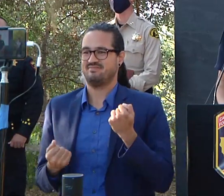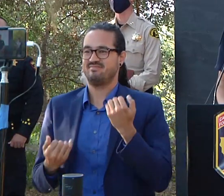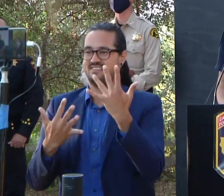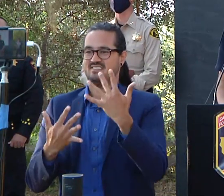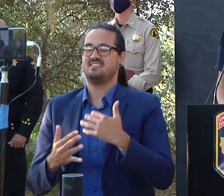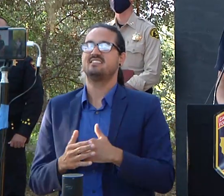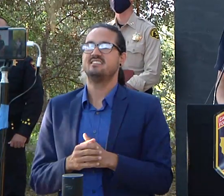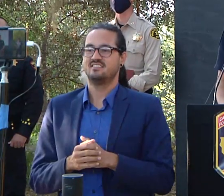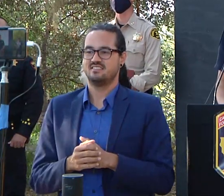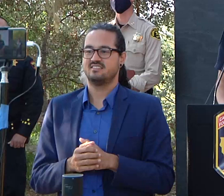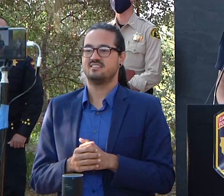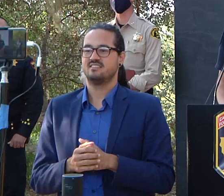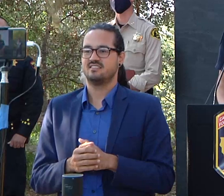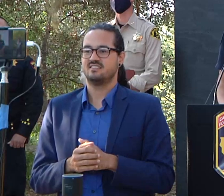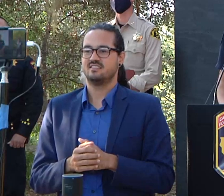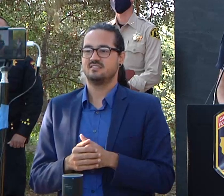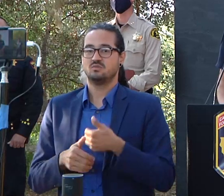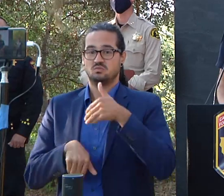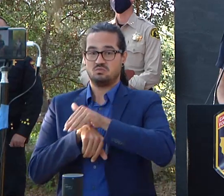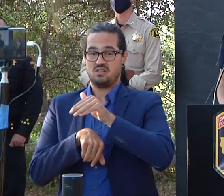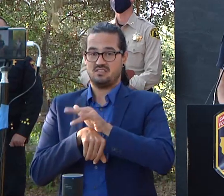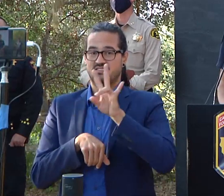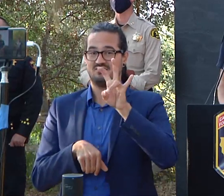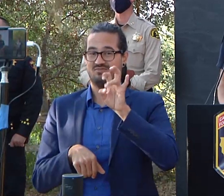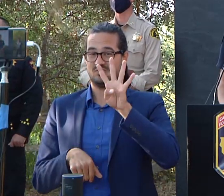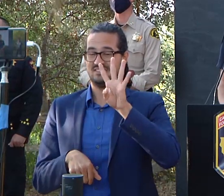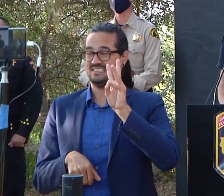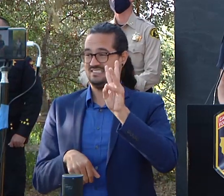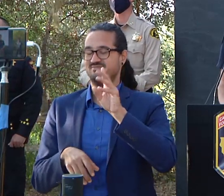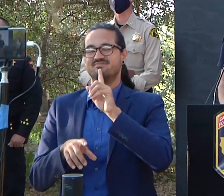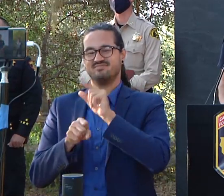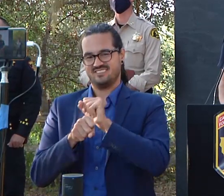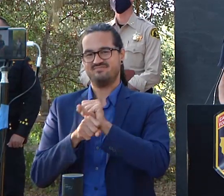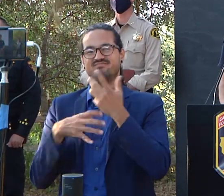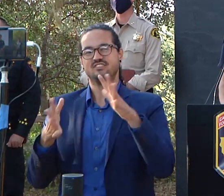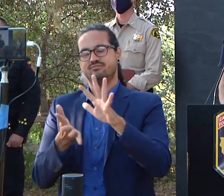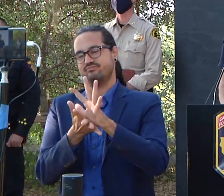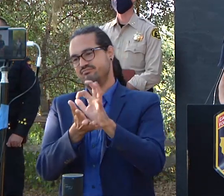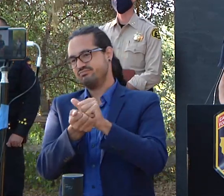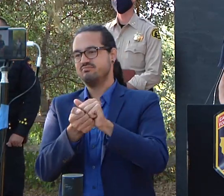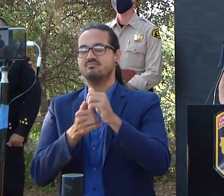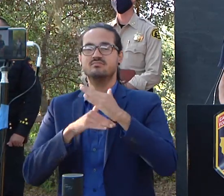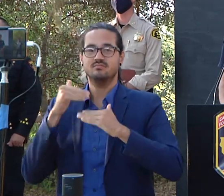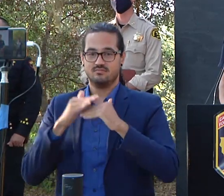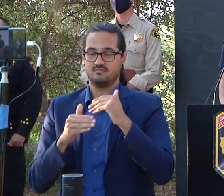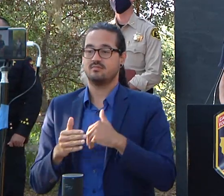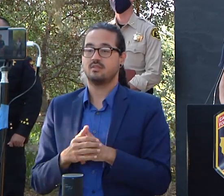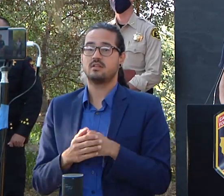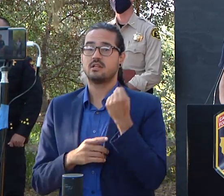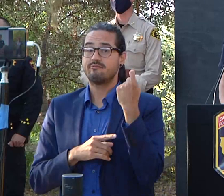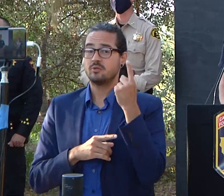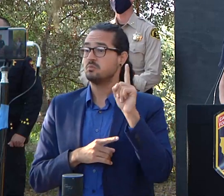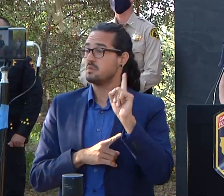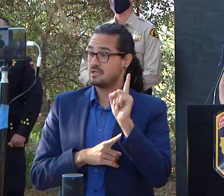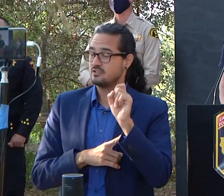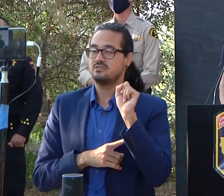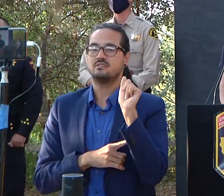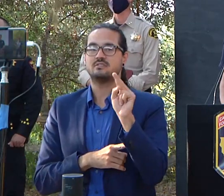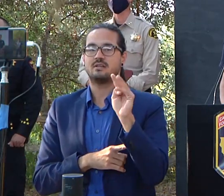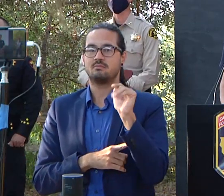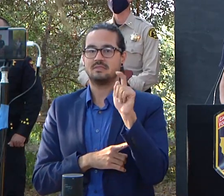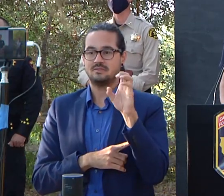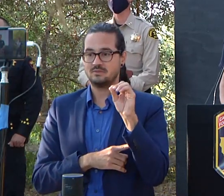structures have been destroyed in this incident of those 746 11 are in san mateo county and